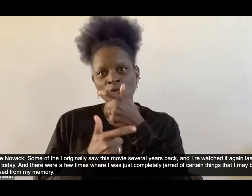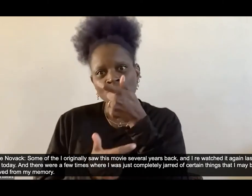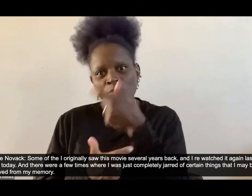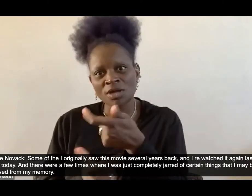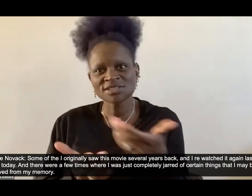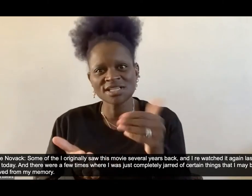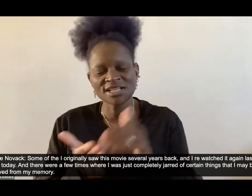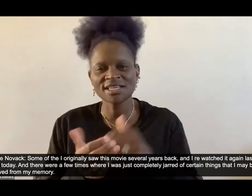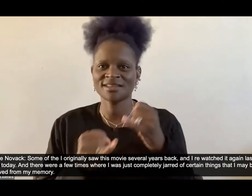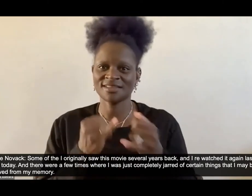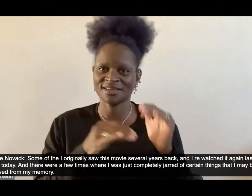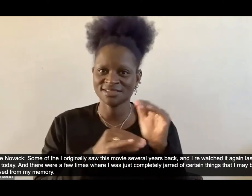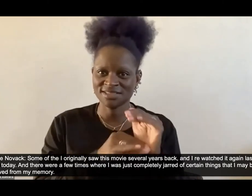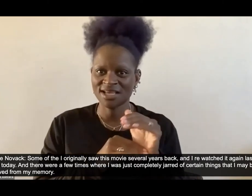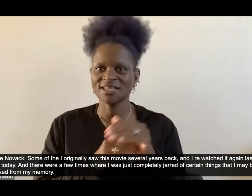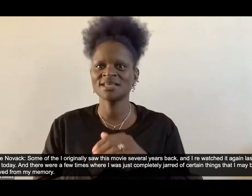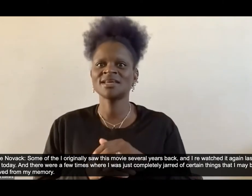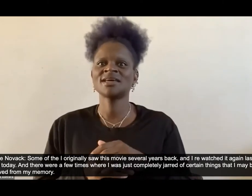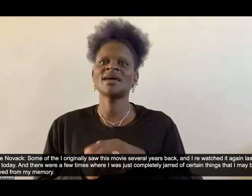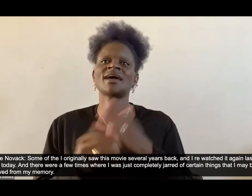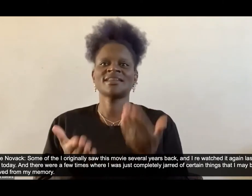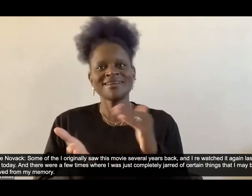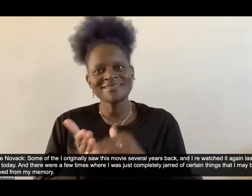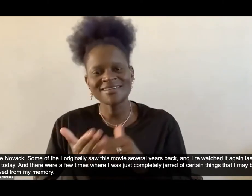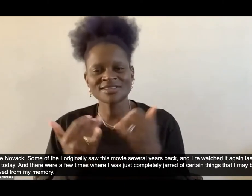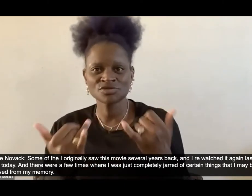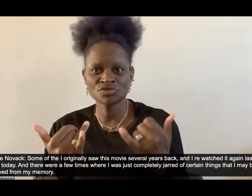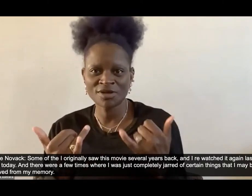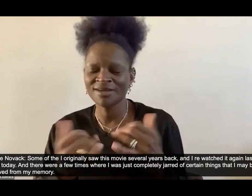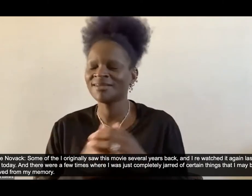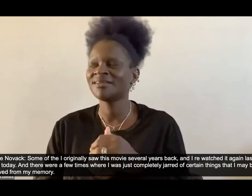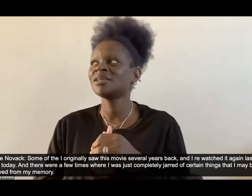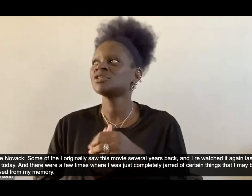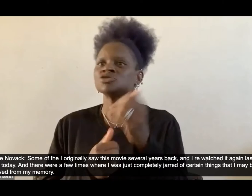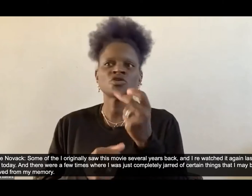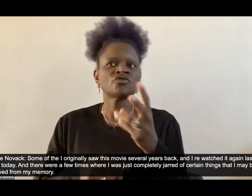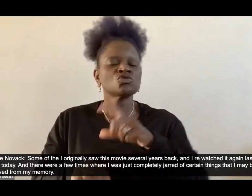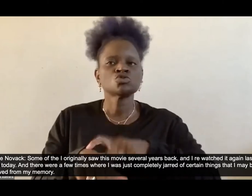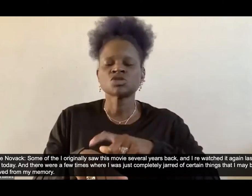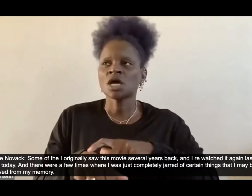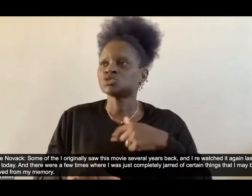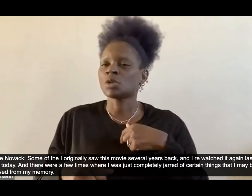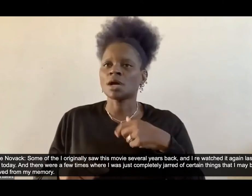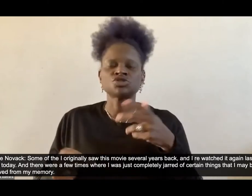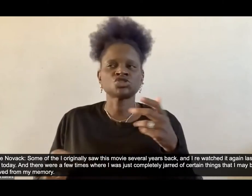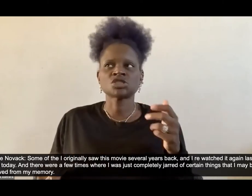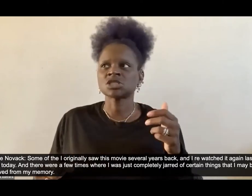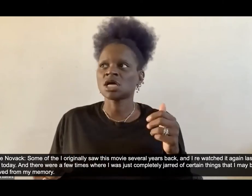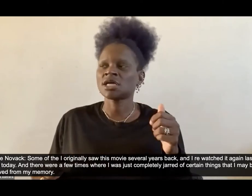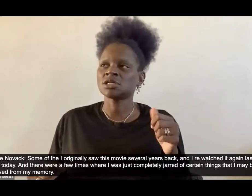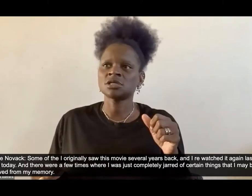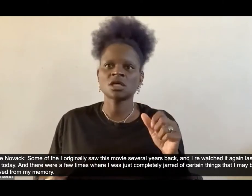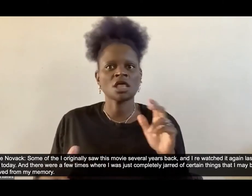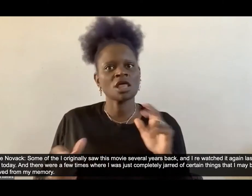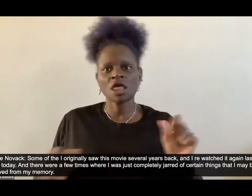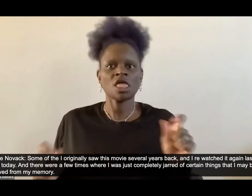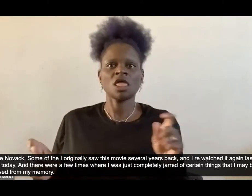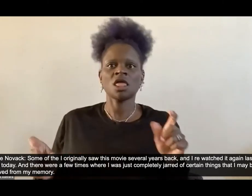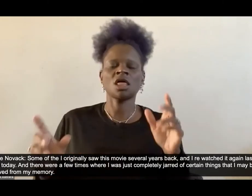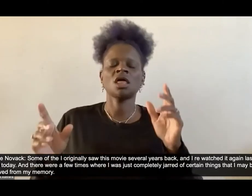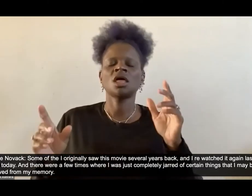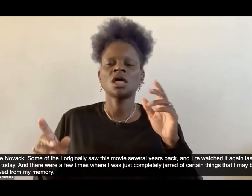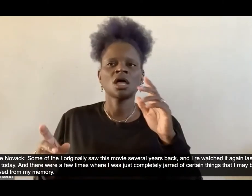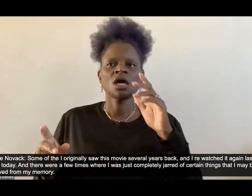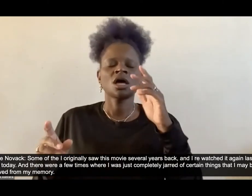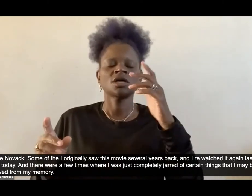today and there were a few times where i was just completely uh jarred of certain things that i maybe on purpose removed from